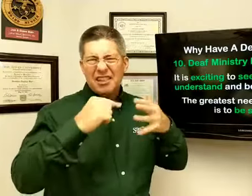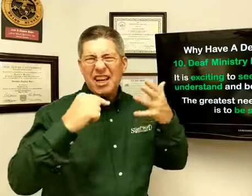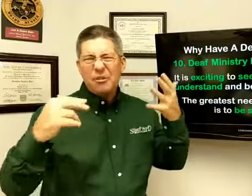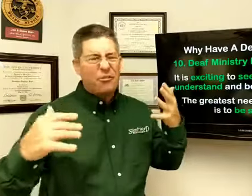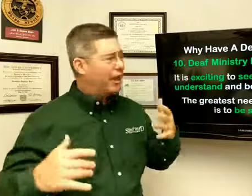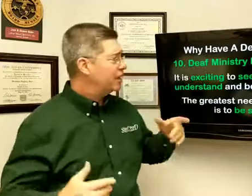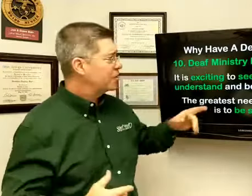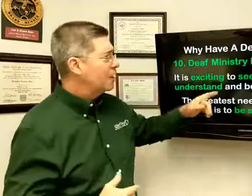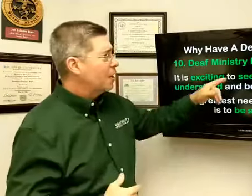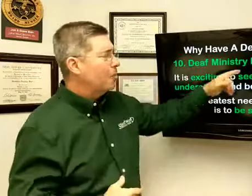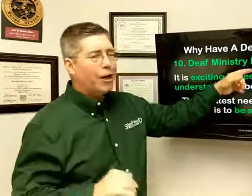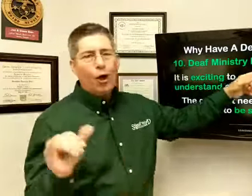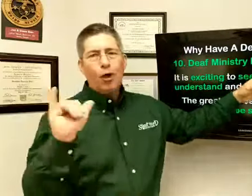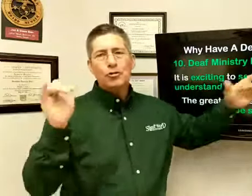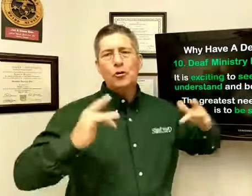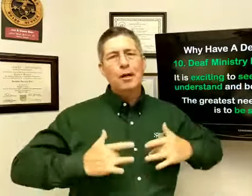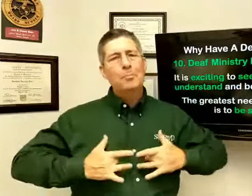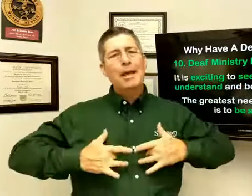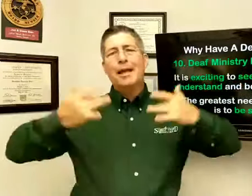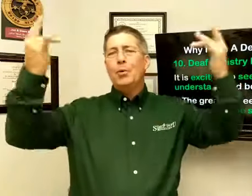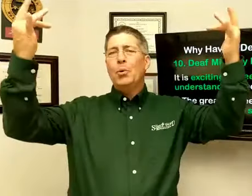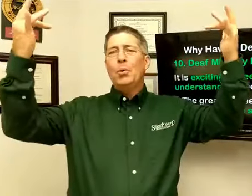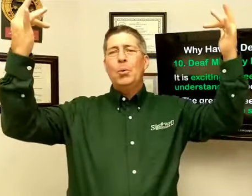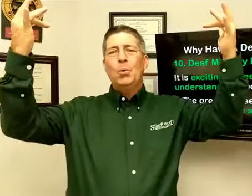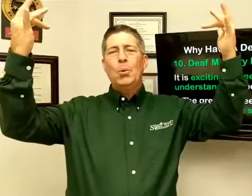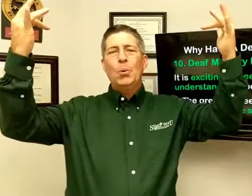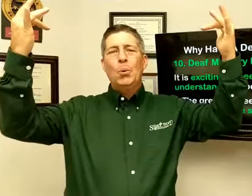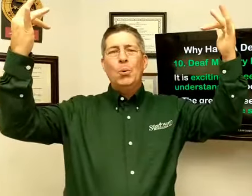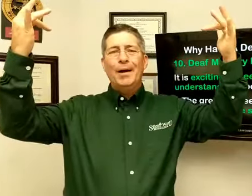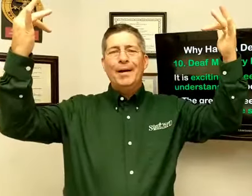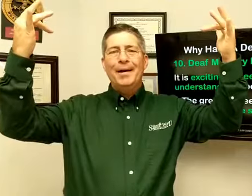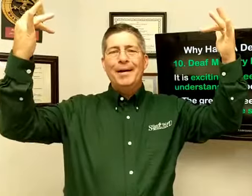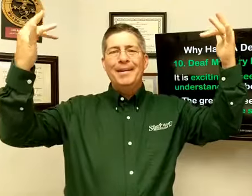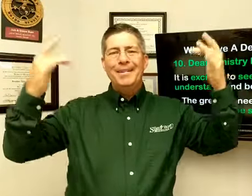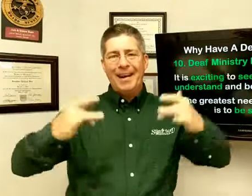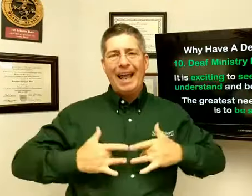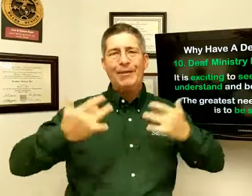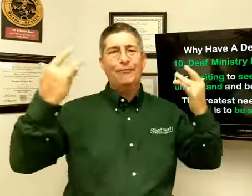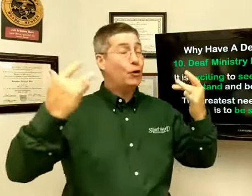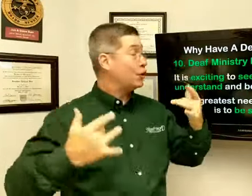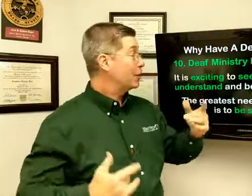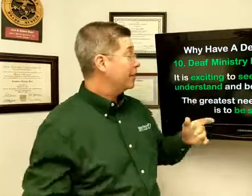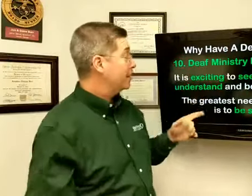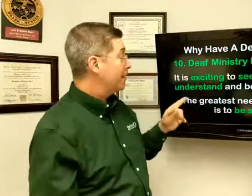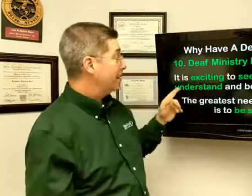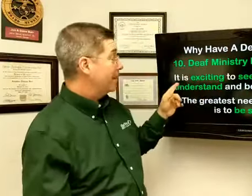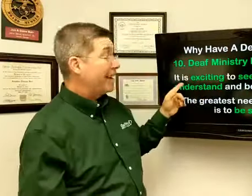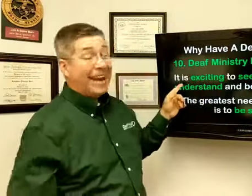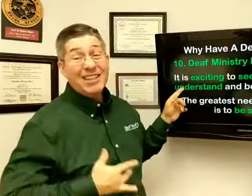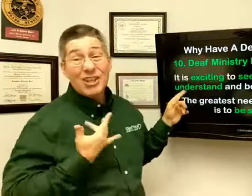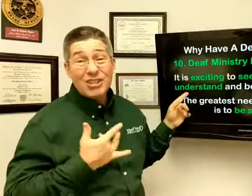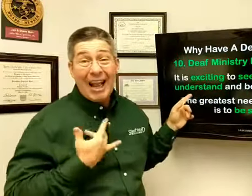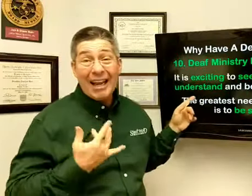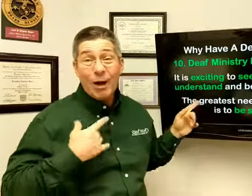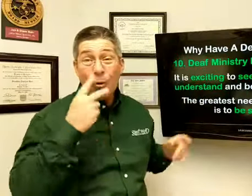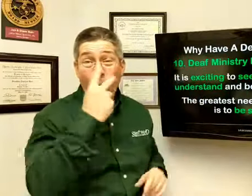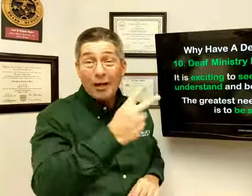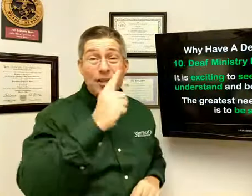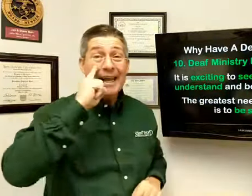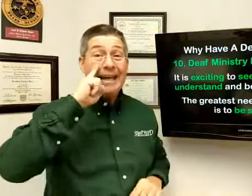several things. But it also can be delightful. It's exciting watching a